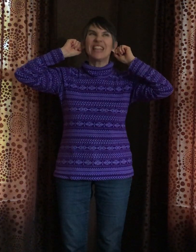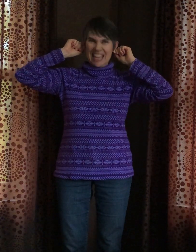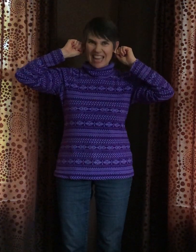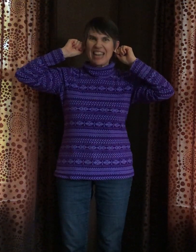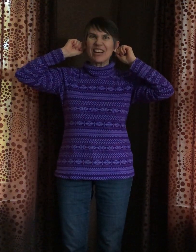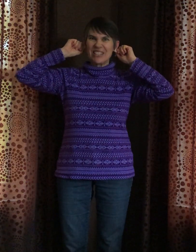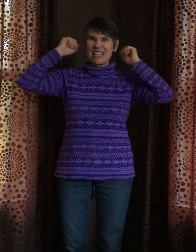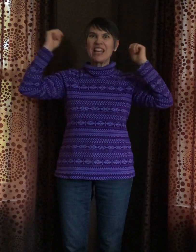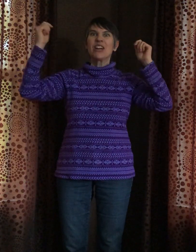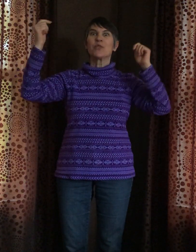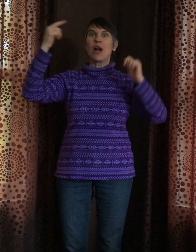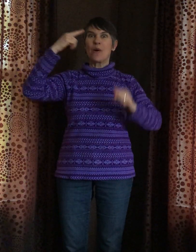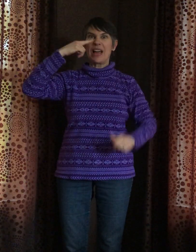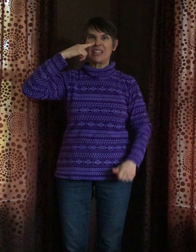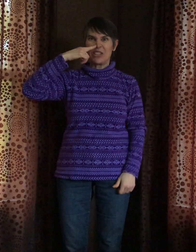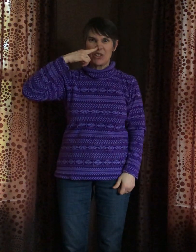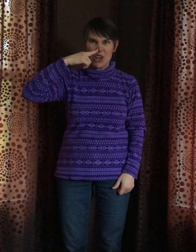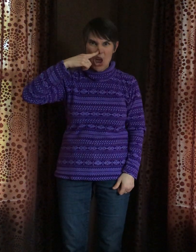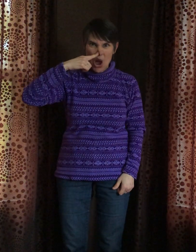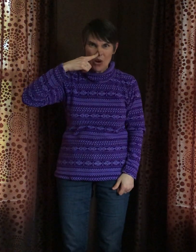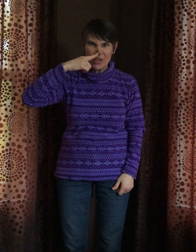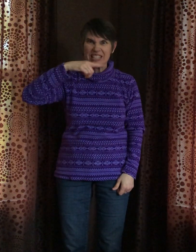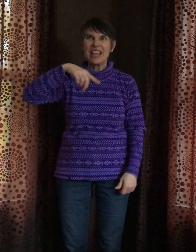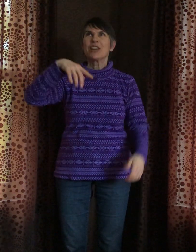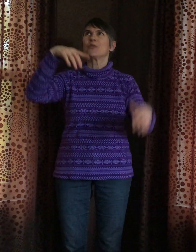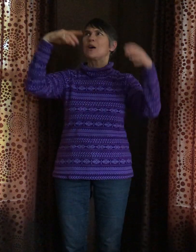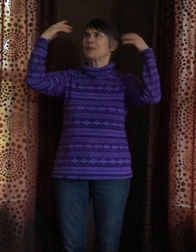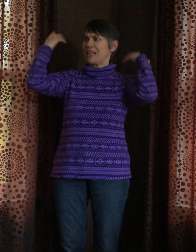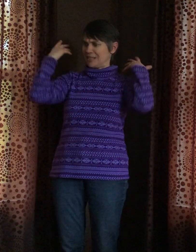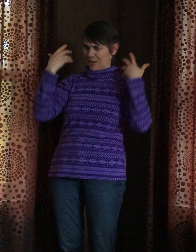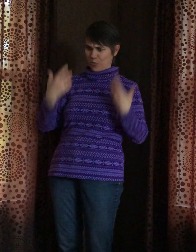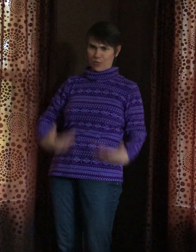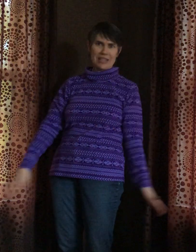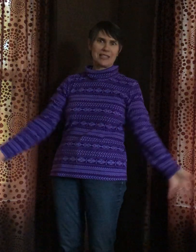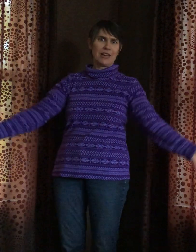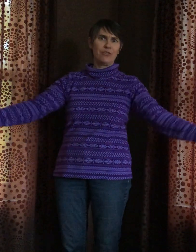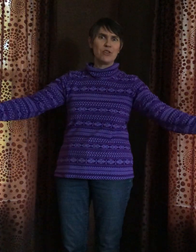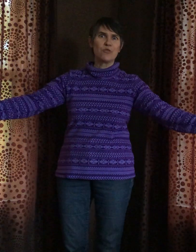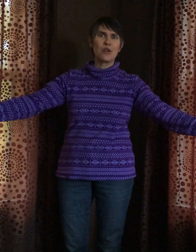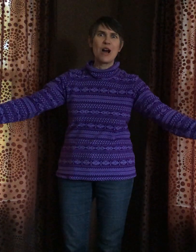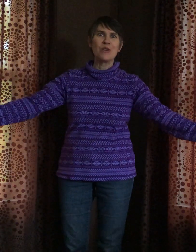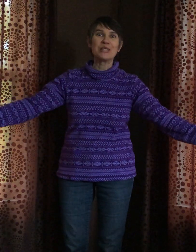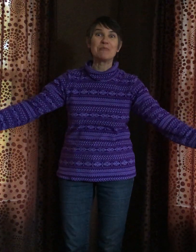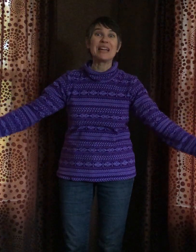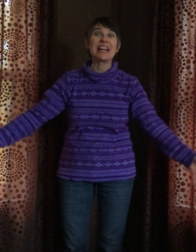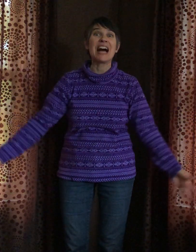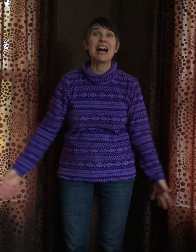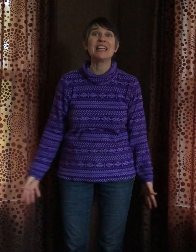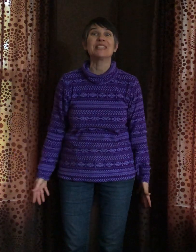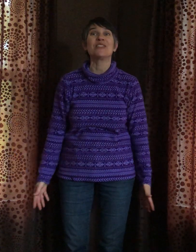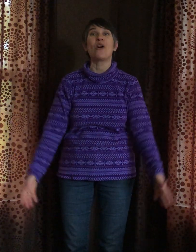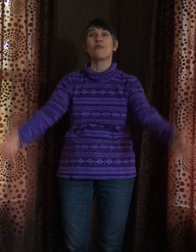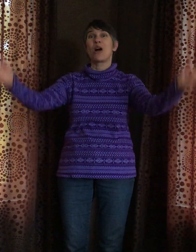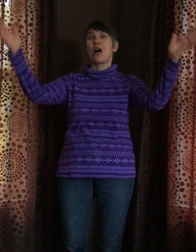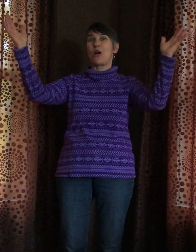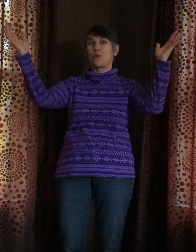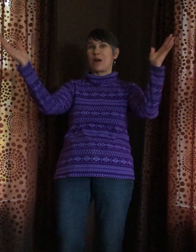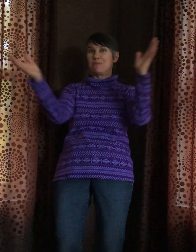ears grow as your nose grows as the rest of you grows because you're all one